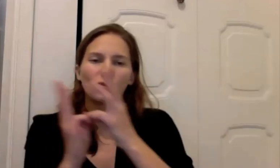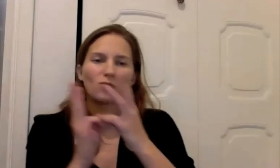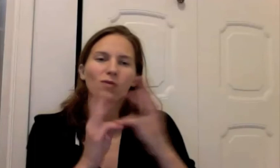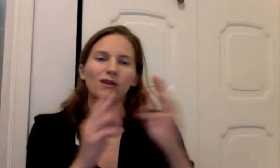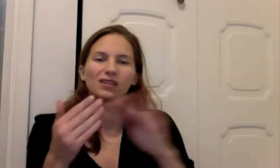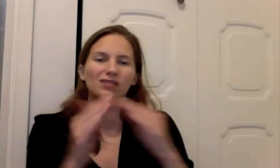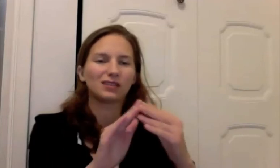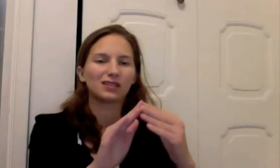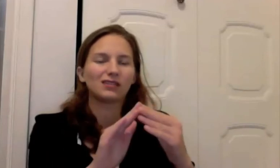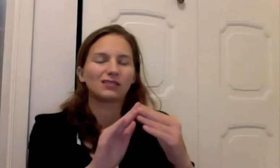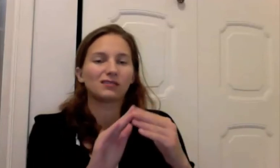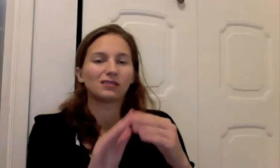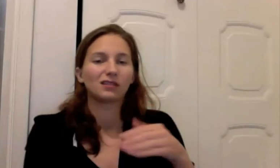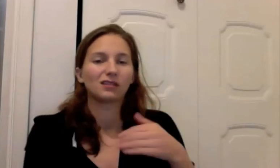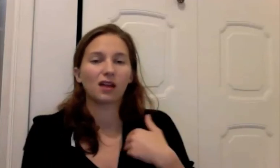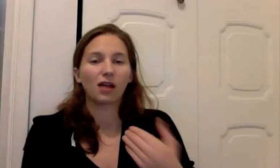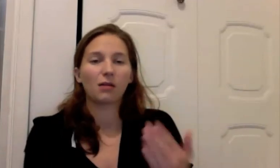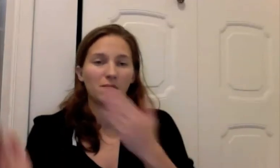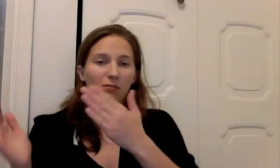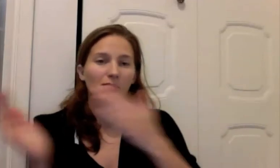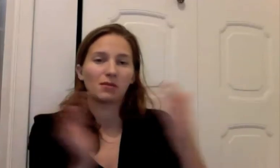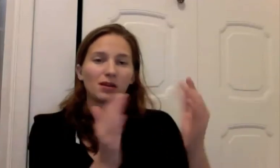planned on You changing your mind